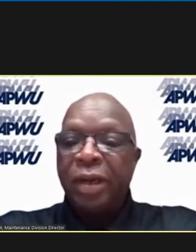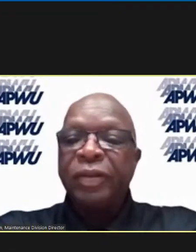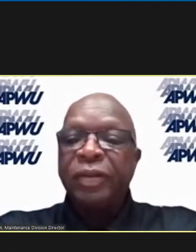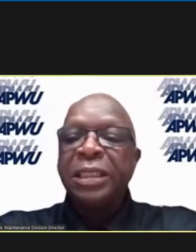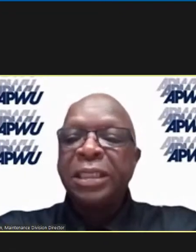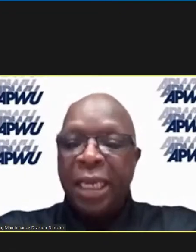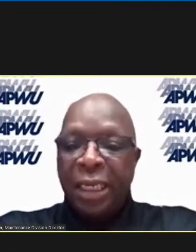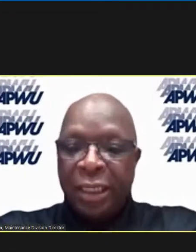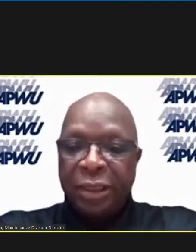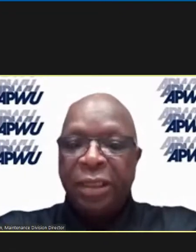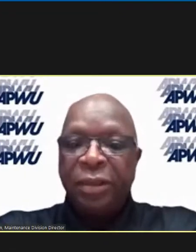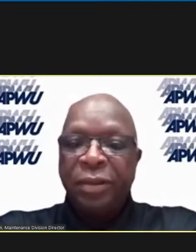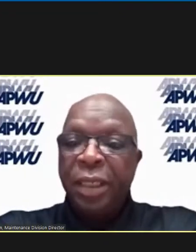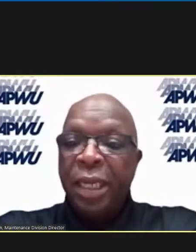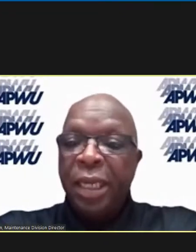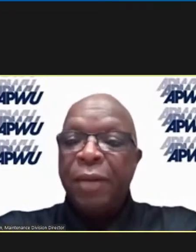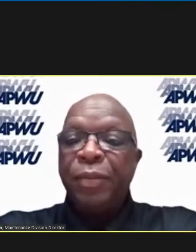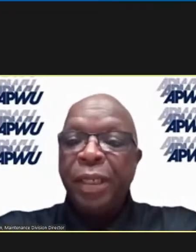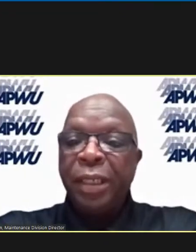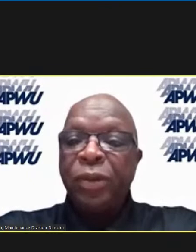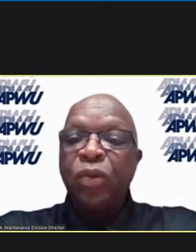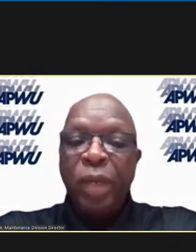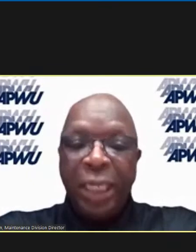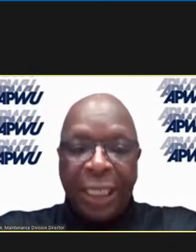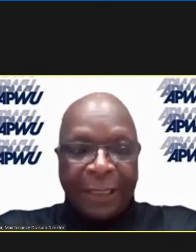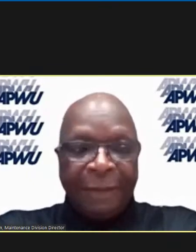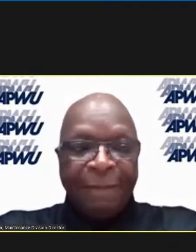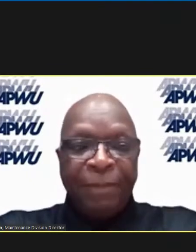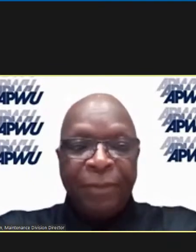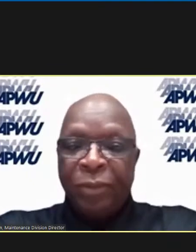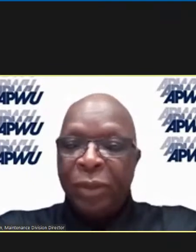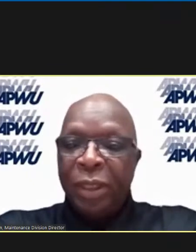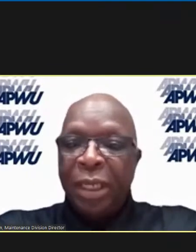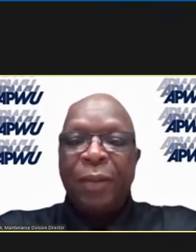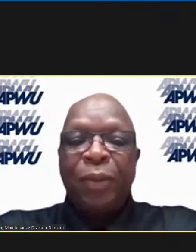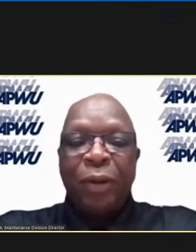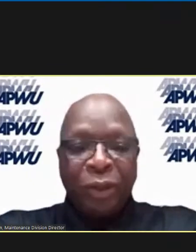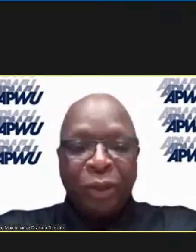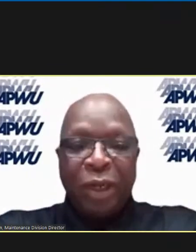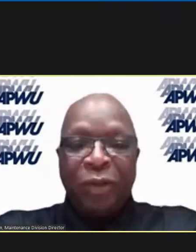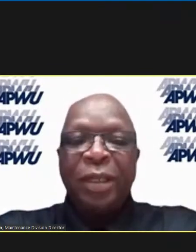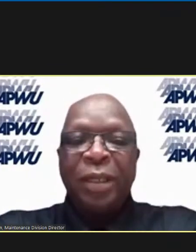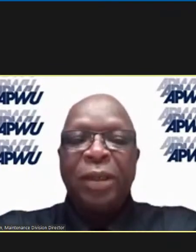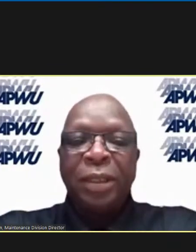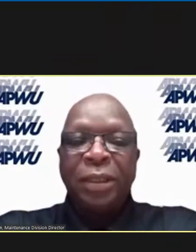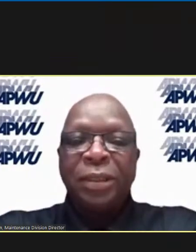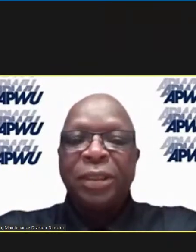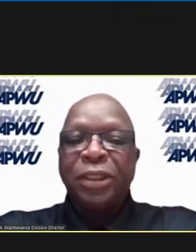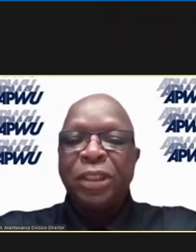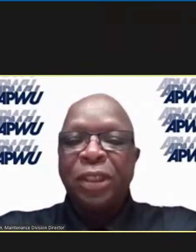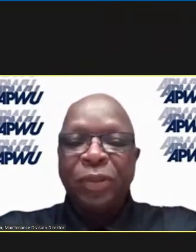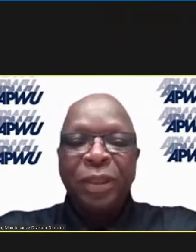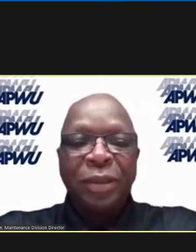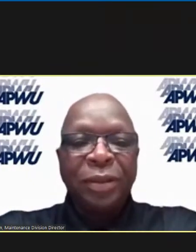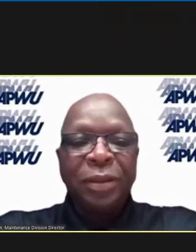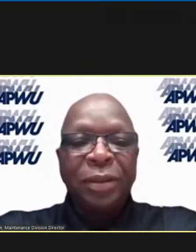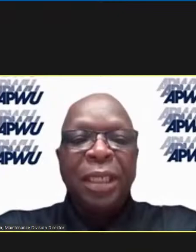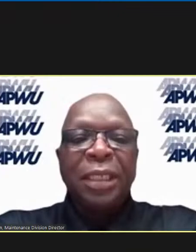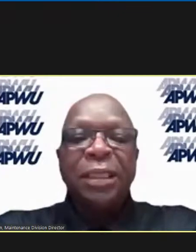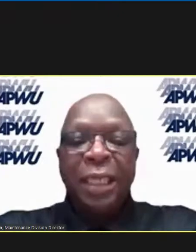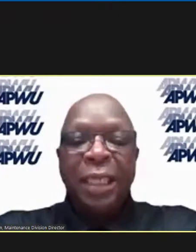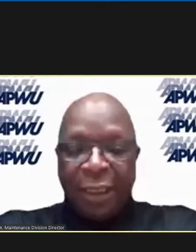the other craft, tirelessly and meeting weekly. And I promise you, I've been calling these gentlemen